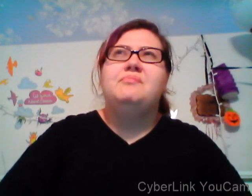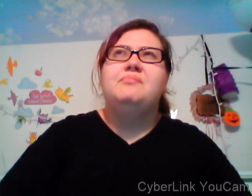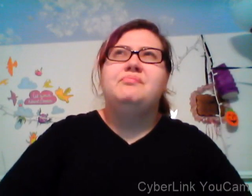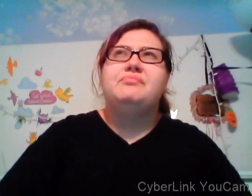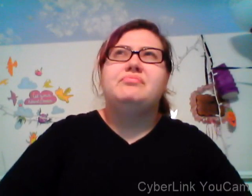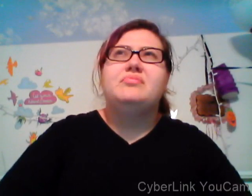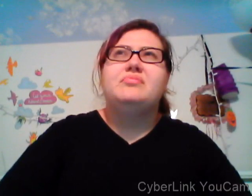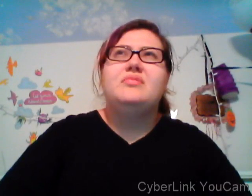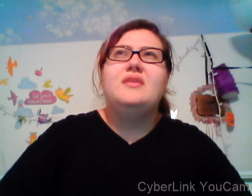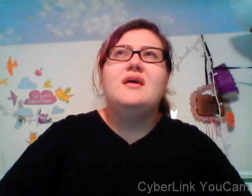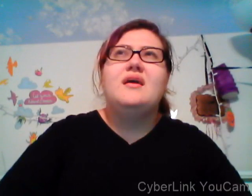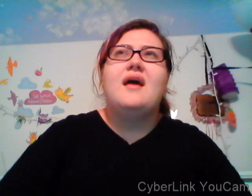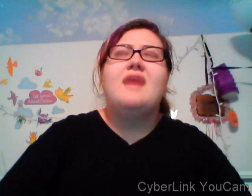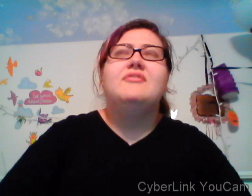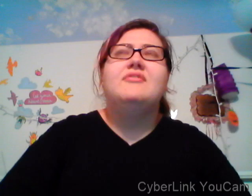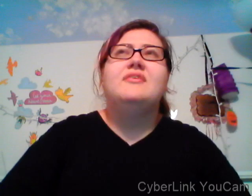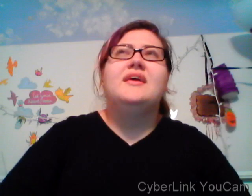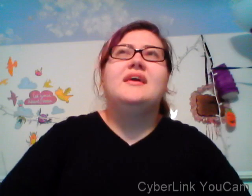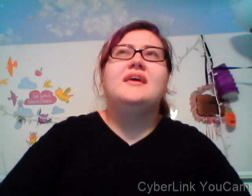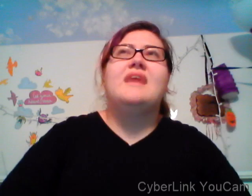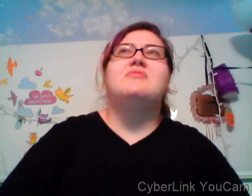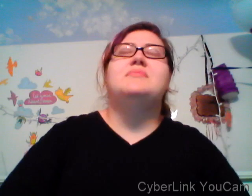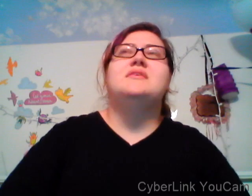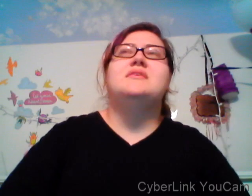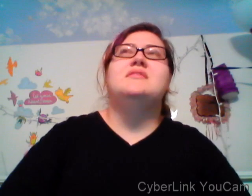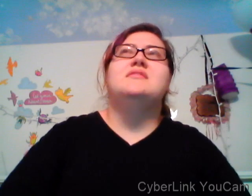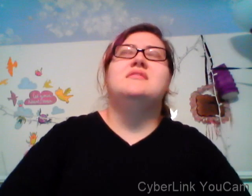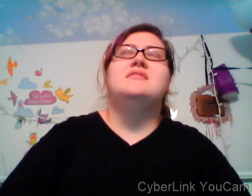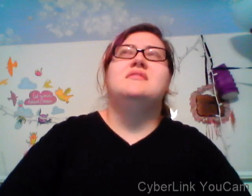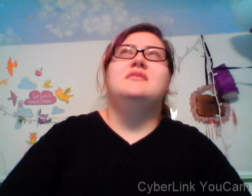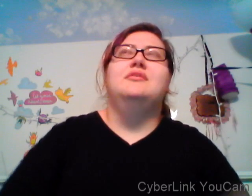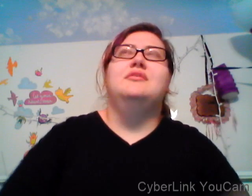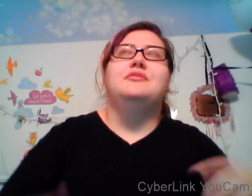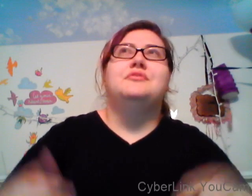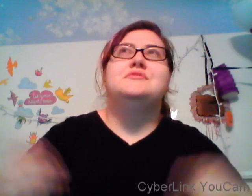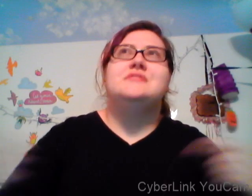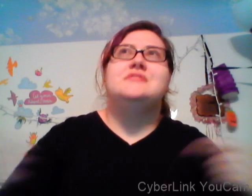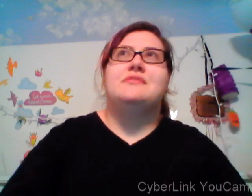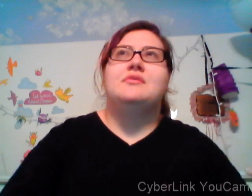just for one class a day because that is not worth my time